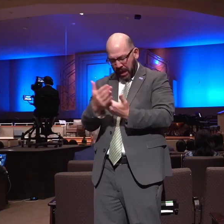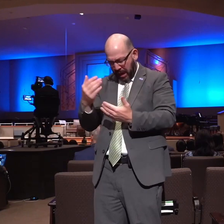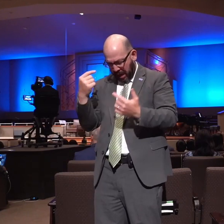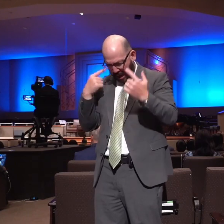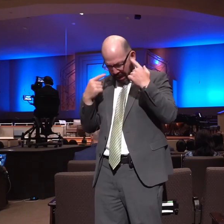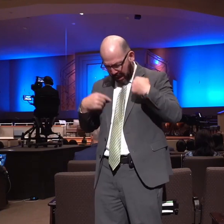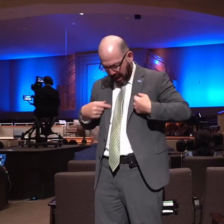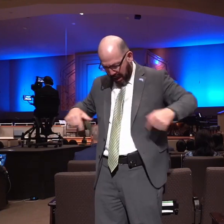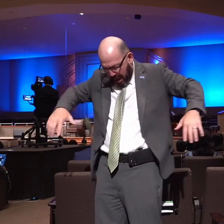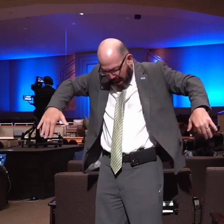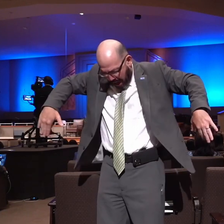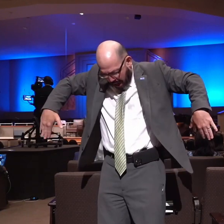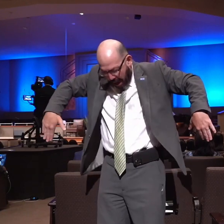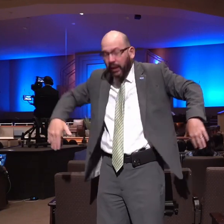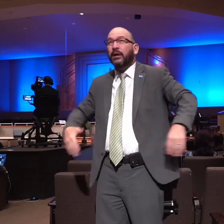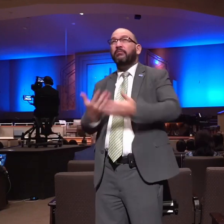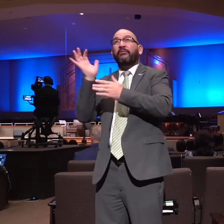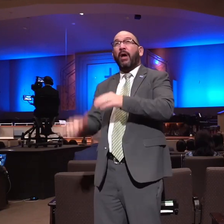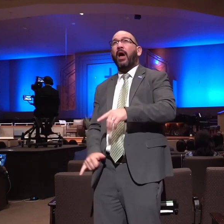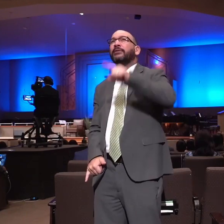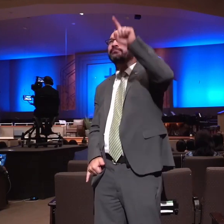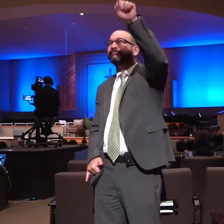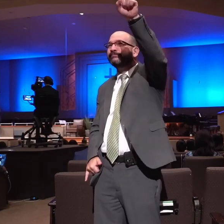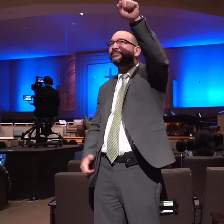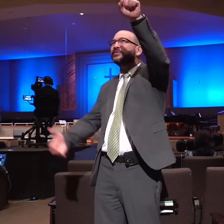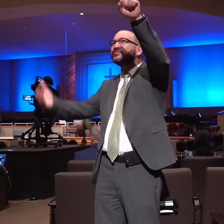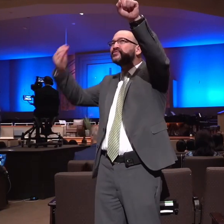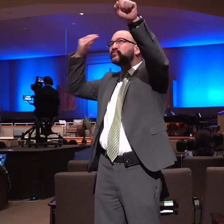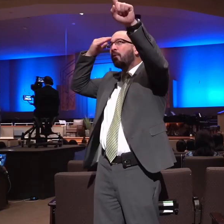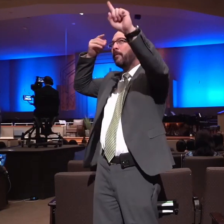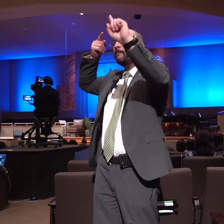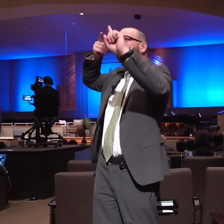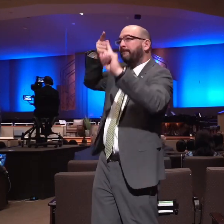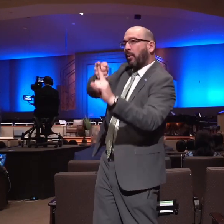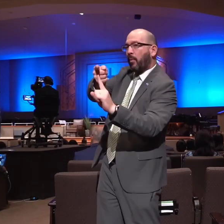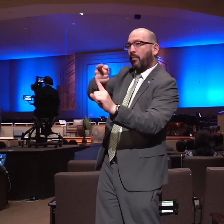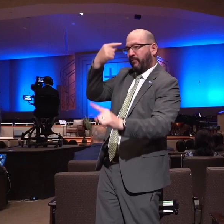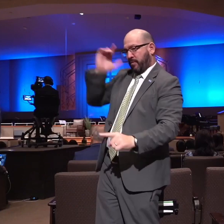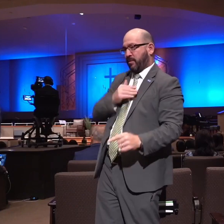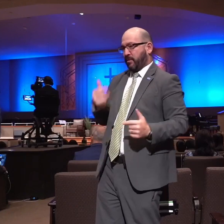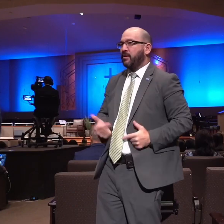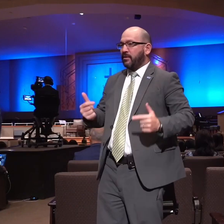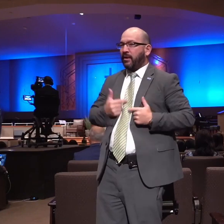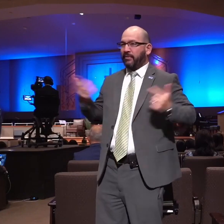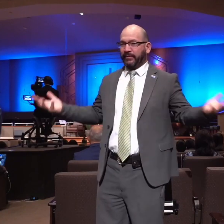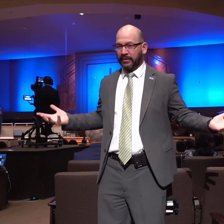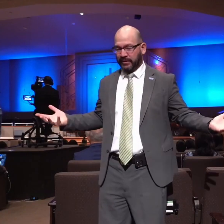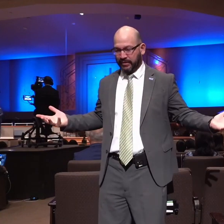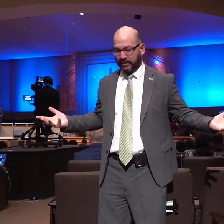before all of that God already had a purpose for our life and had written in a book